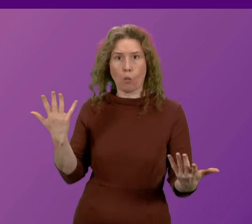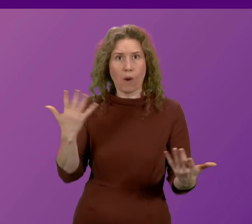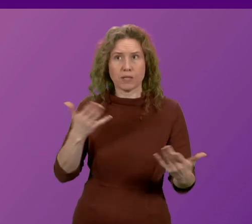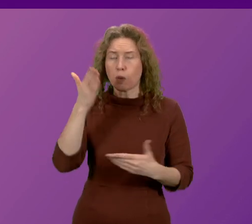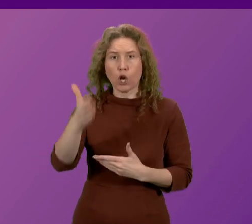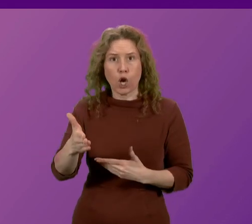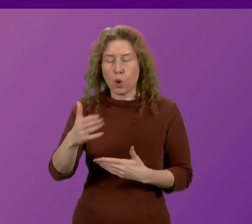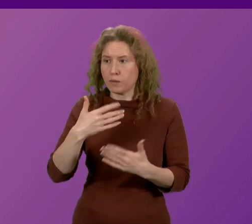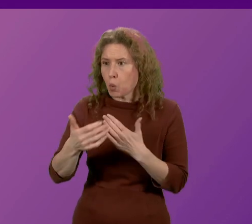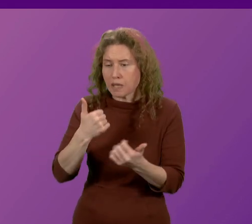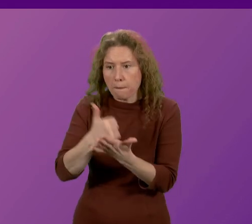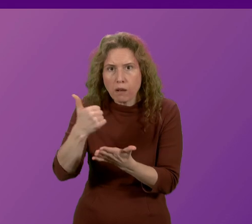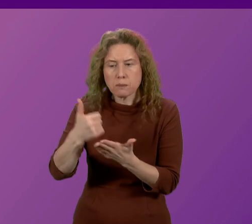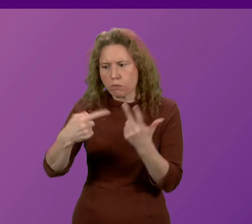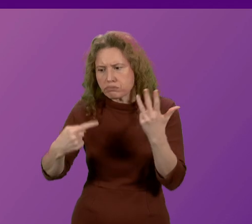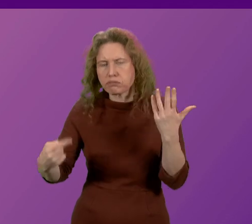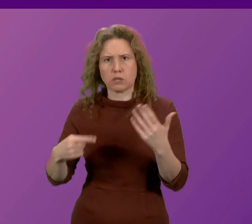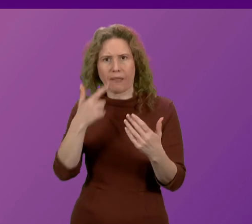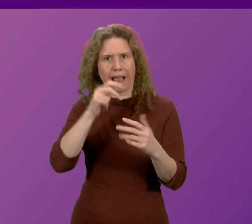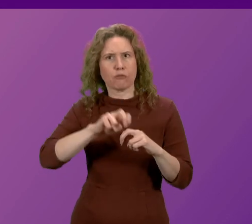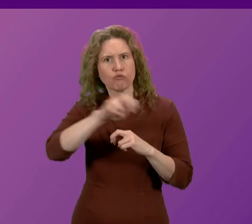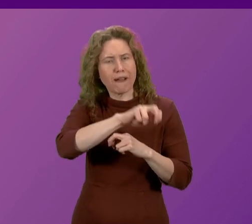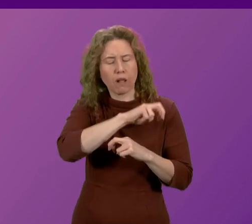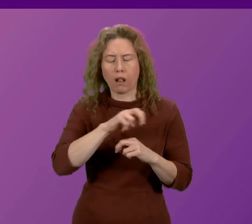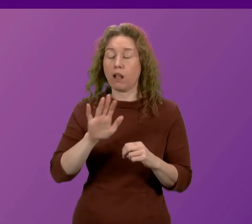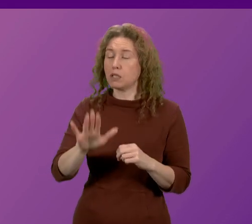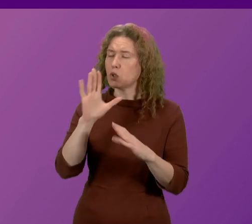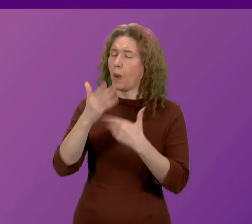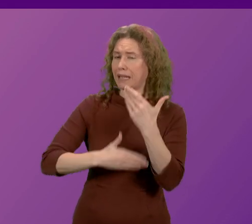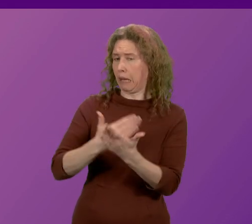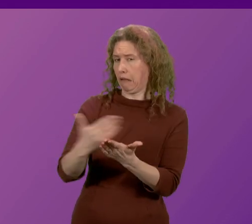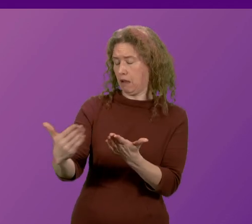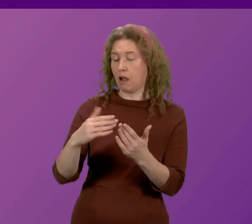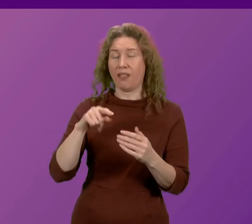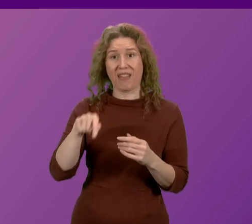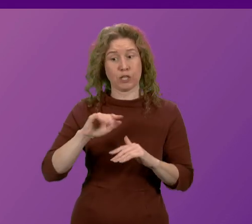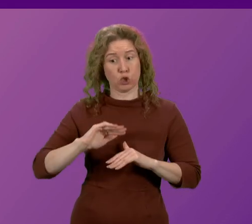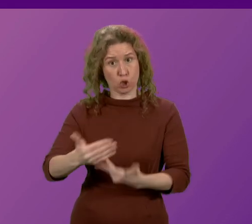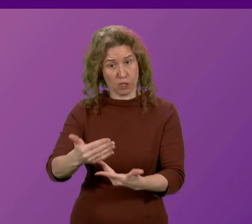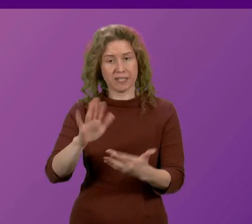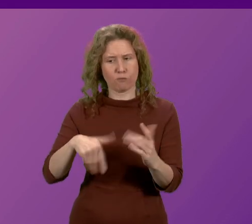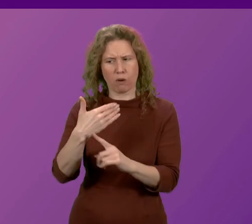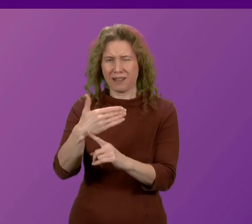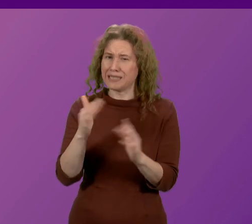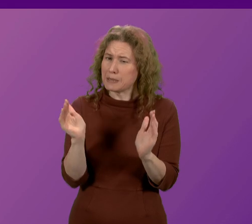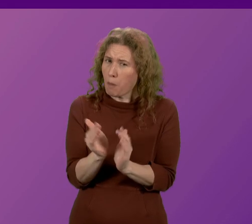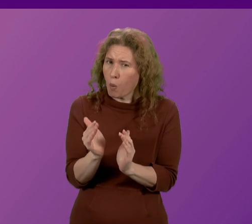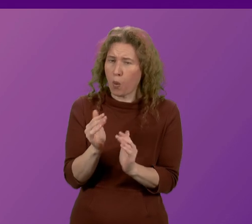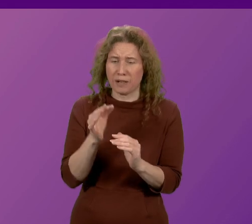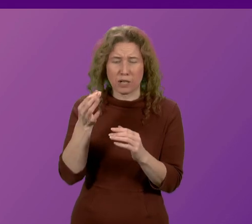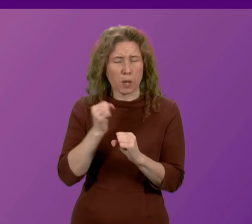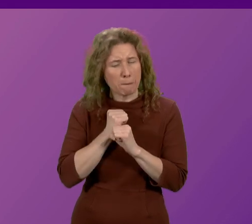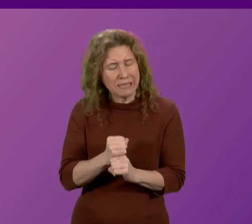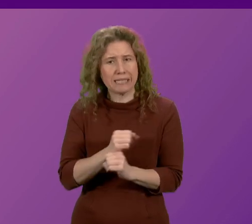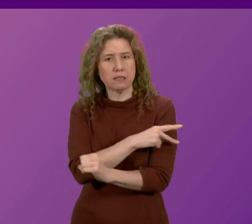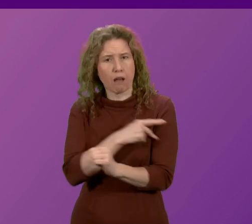passport facilities which enable travel. For the avoidance of doubt, the consular services were provided by a small and committed staff team